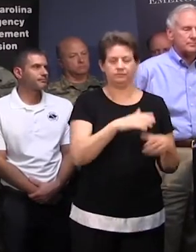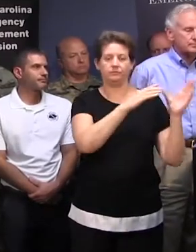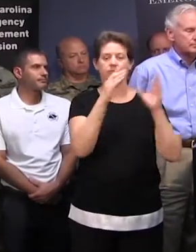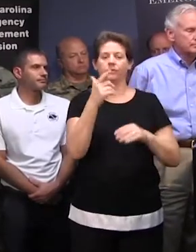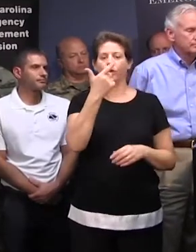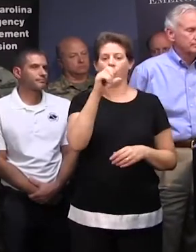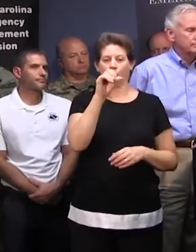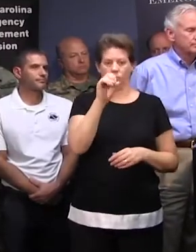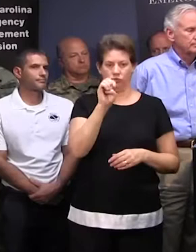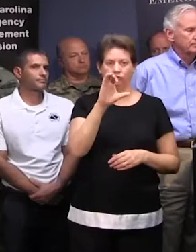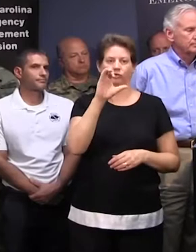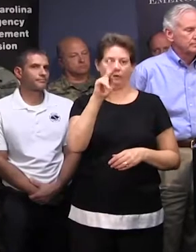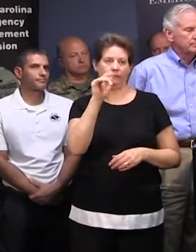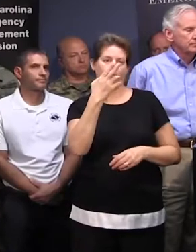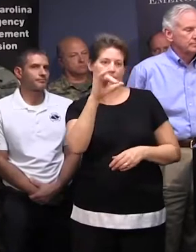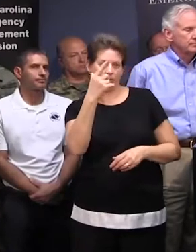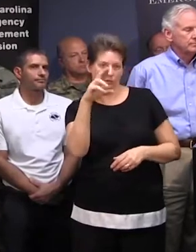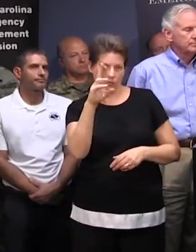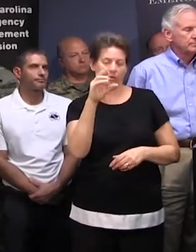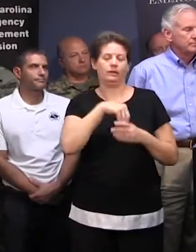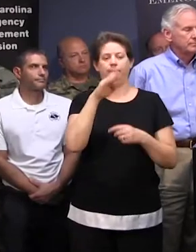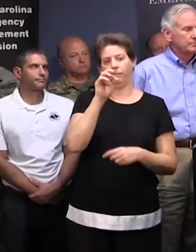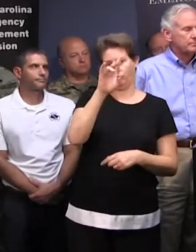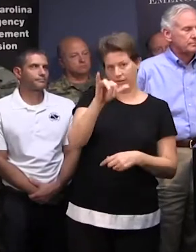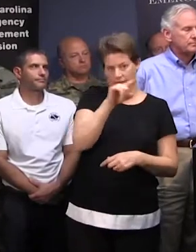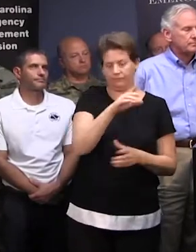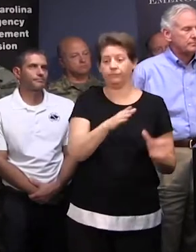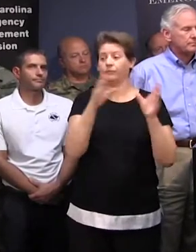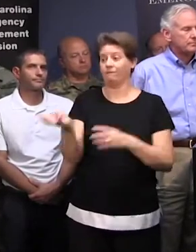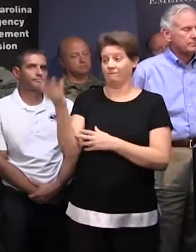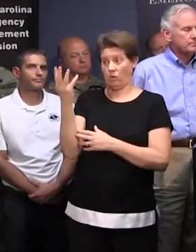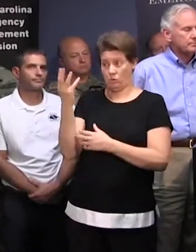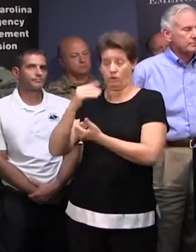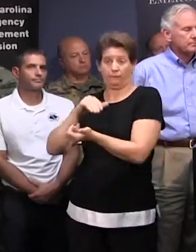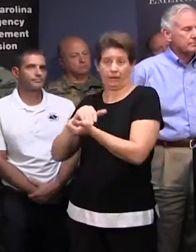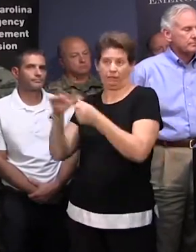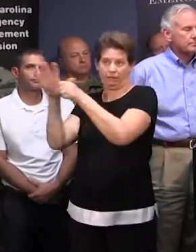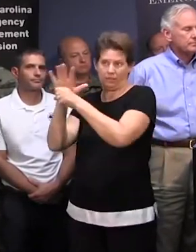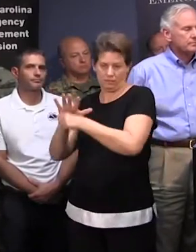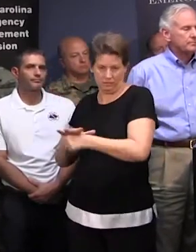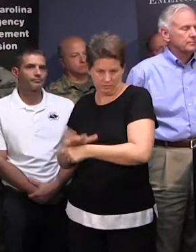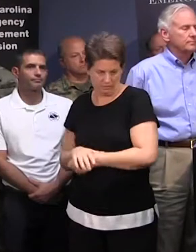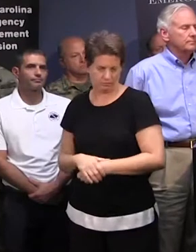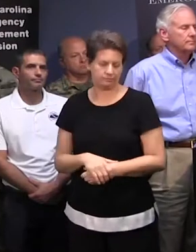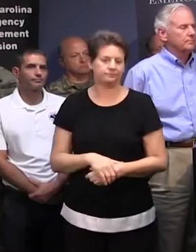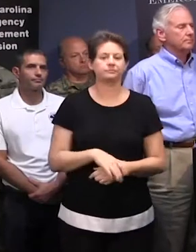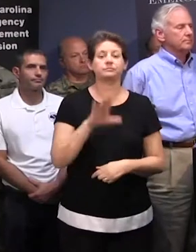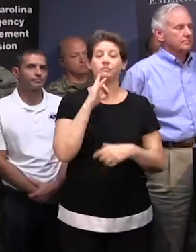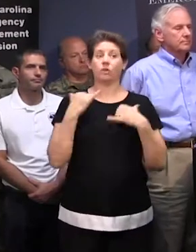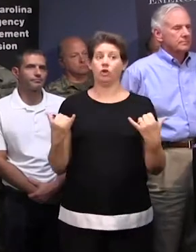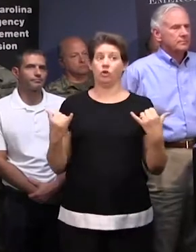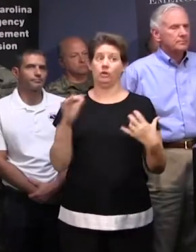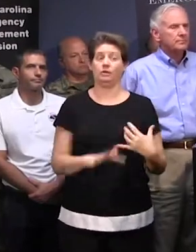Goose Creek High School in Berkeley. We have four special medical needs shelters that are full. Currently, there are